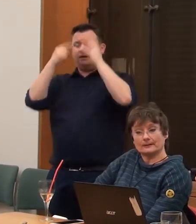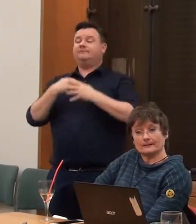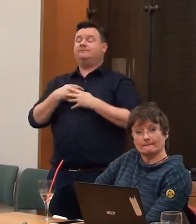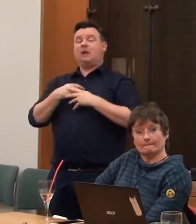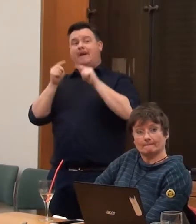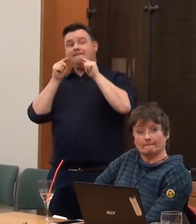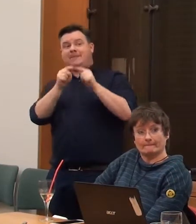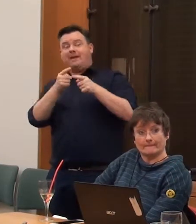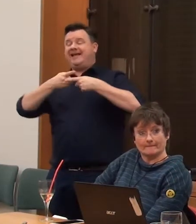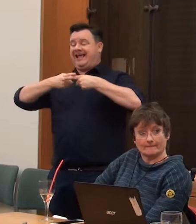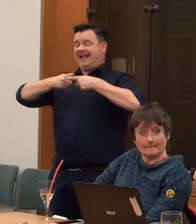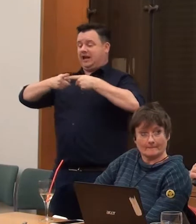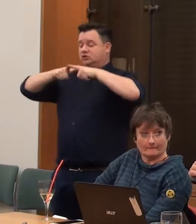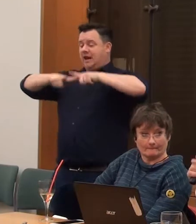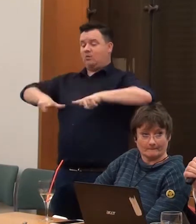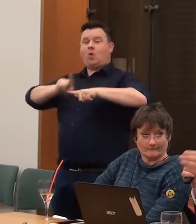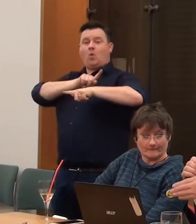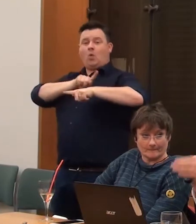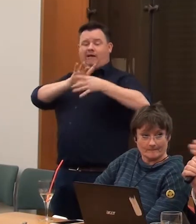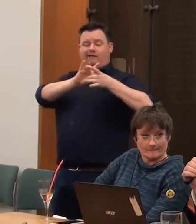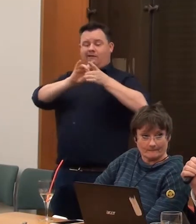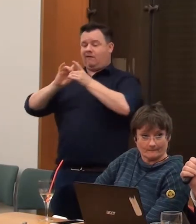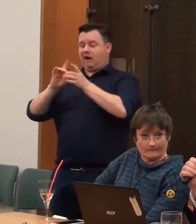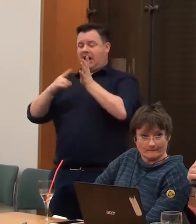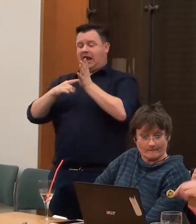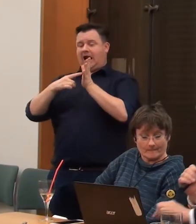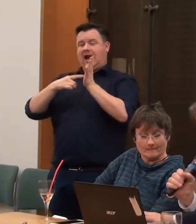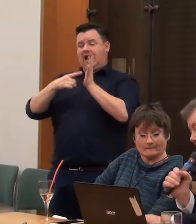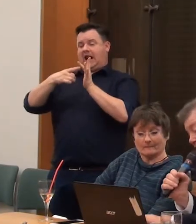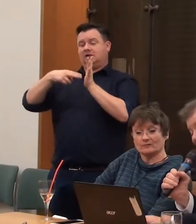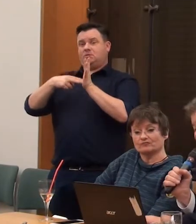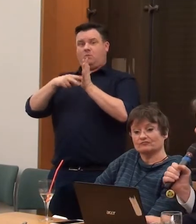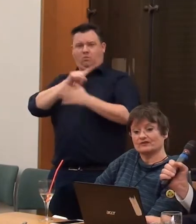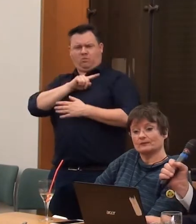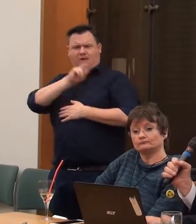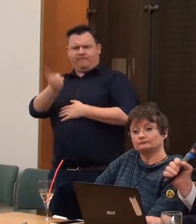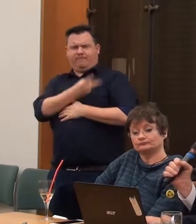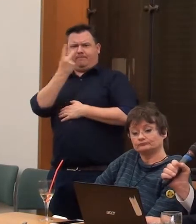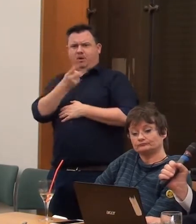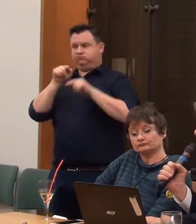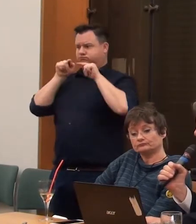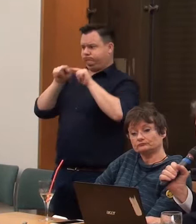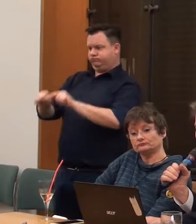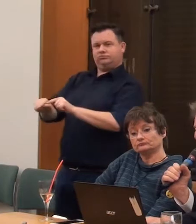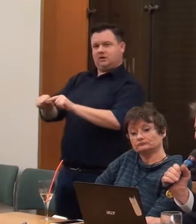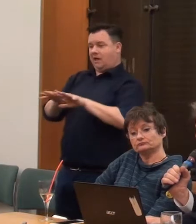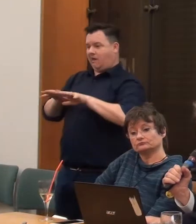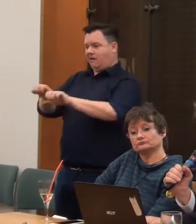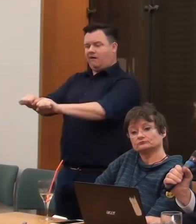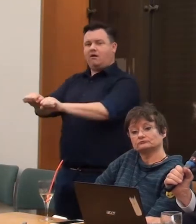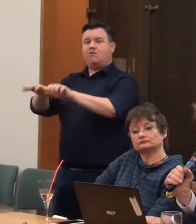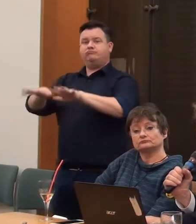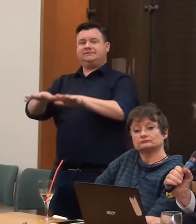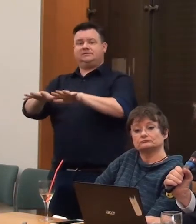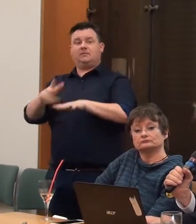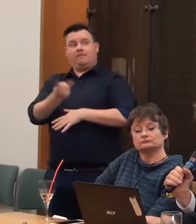language, because of its structure and Latin, because they were the two who invaded Britain. So, you know, disabled people do play an important part in history.